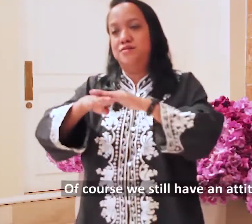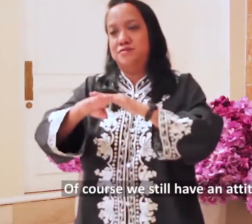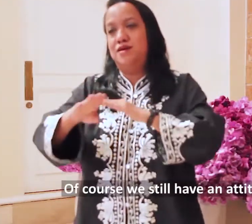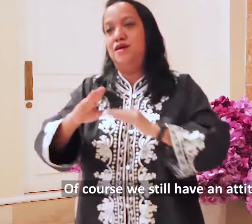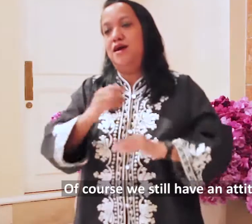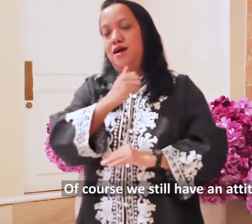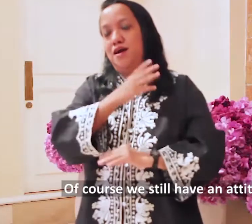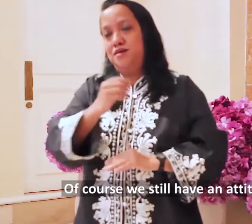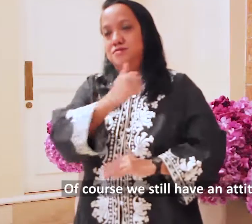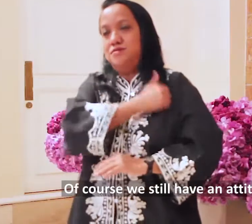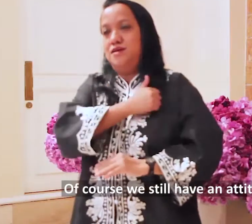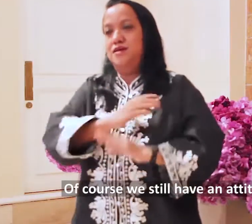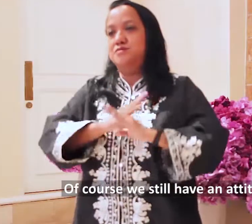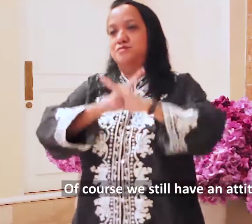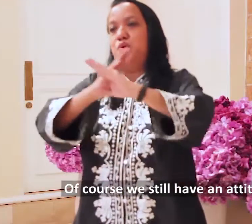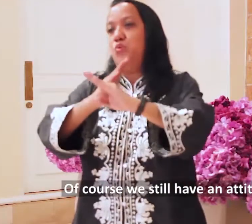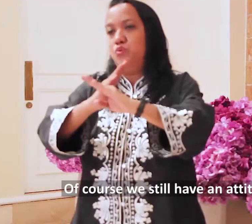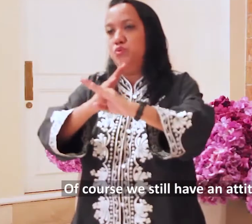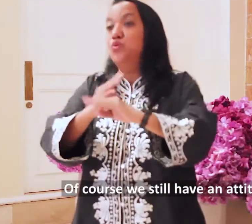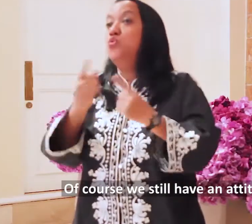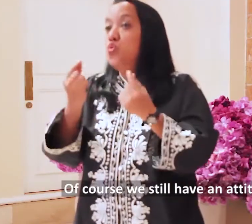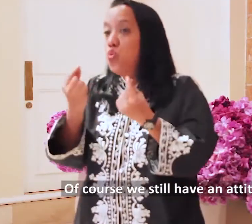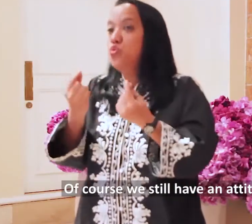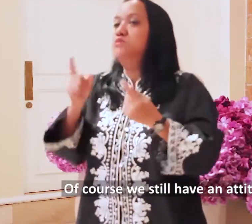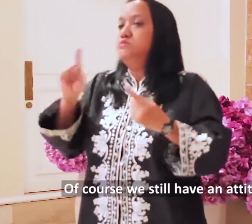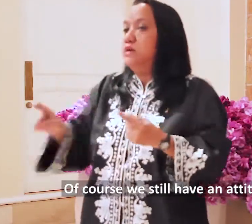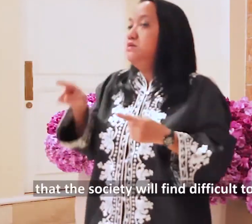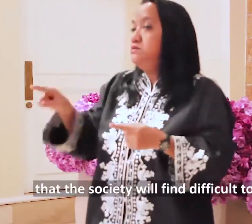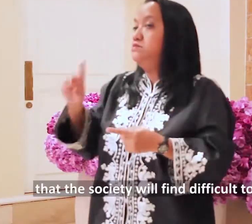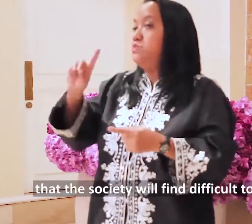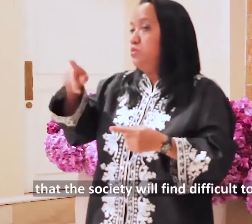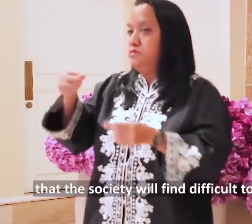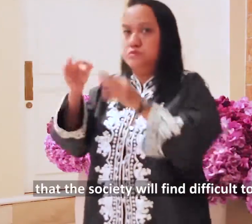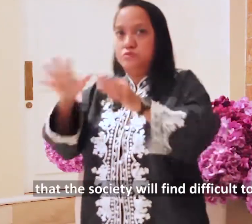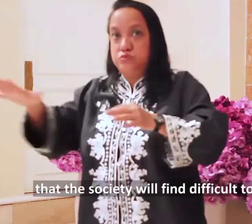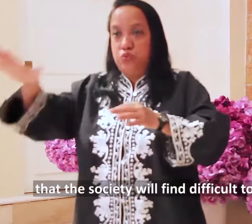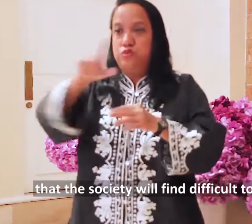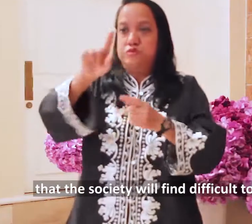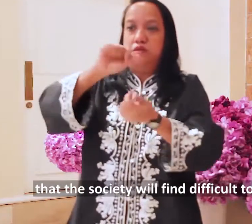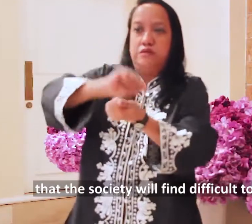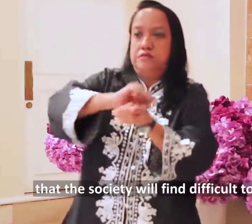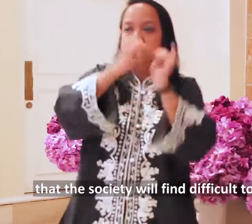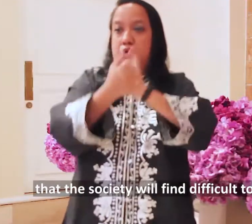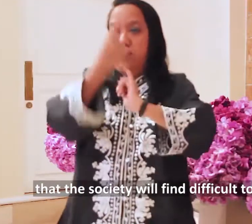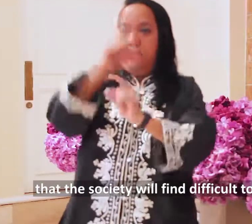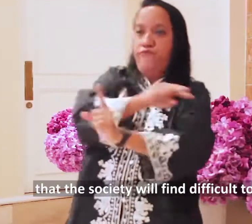course, we still have the attitude and the barriers that society would find difficult to